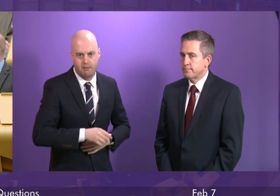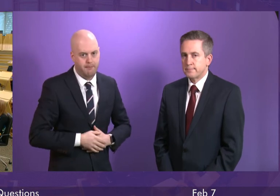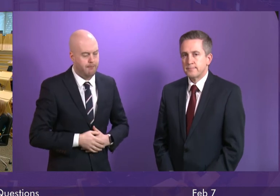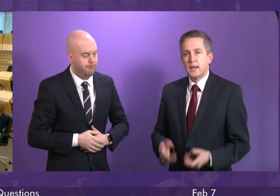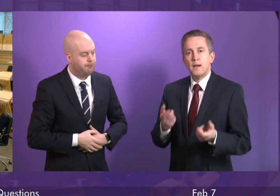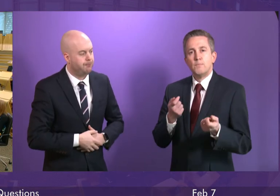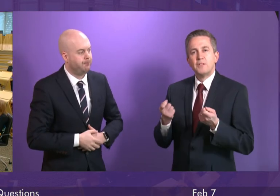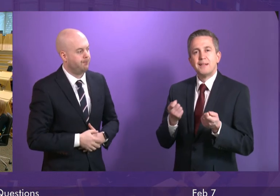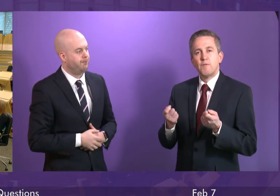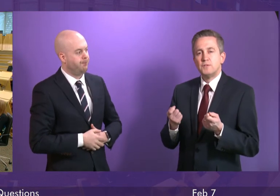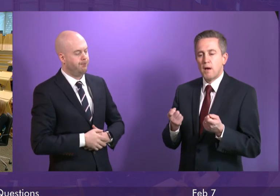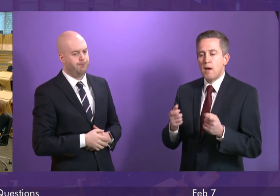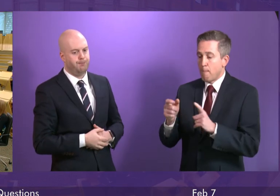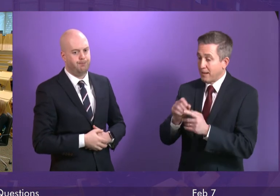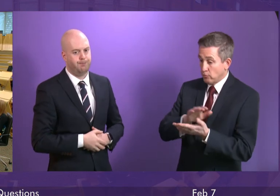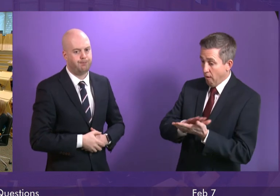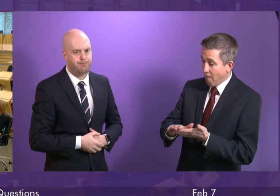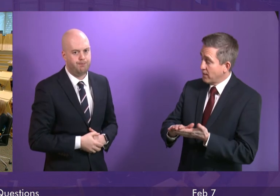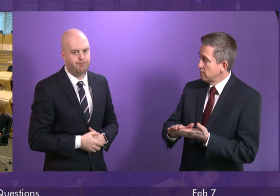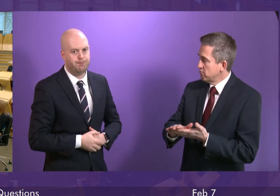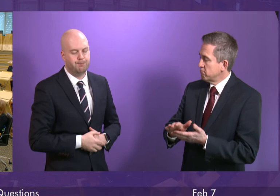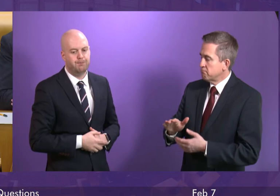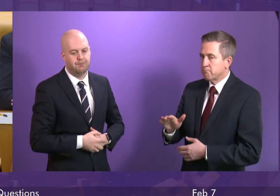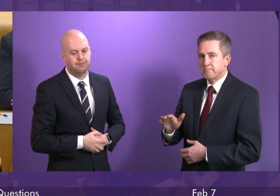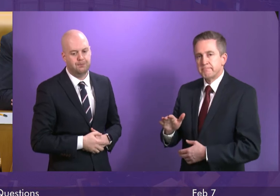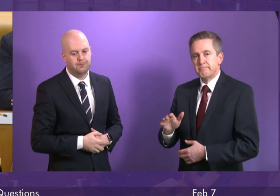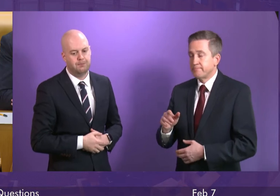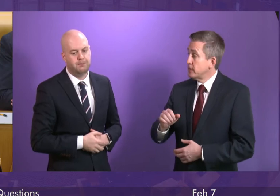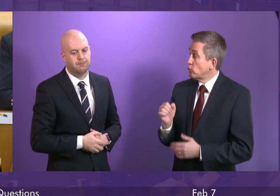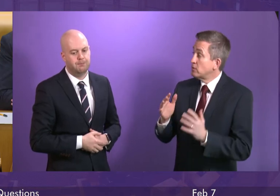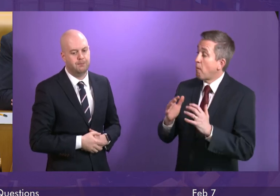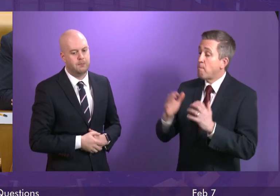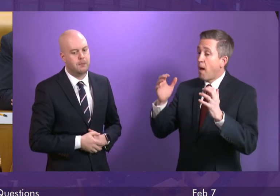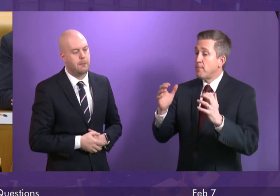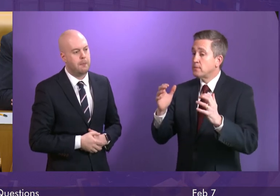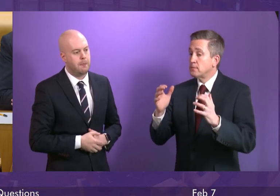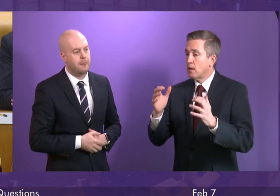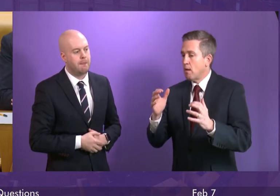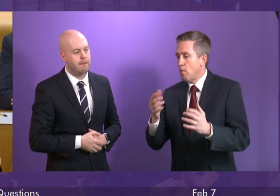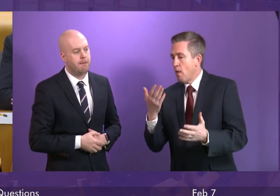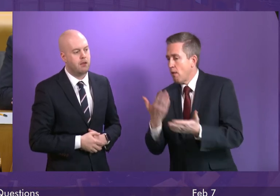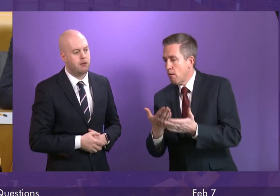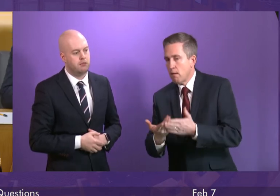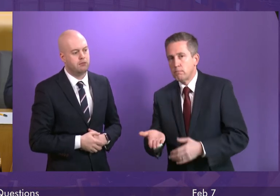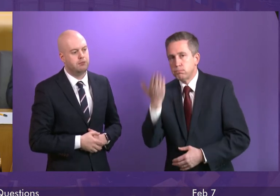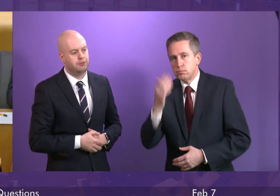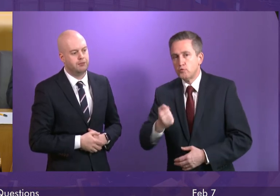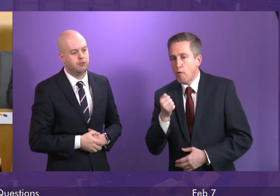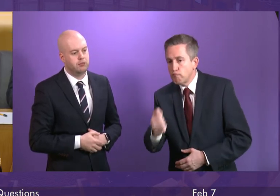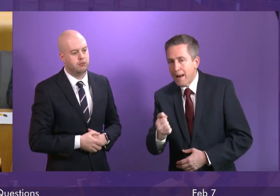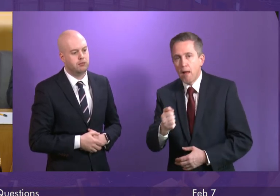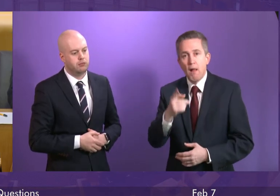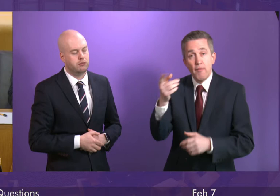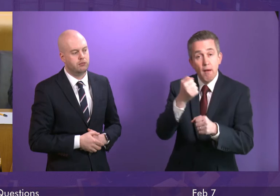Rail. Patrick Harvey. And I'm quite sure that Parliament will hold both Scot Rail and the Government to account when the